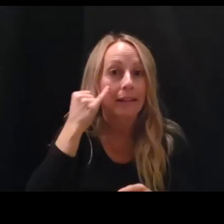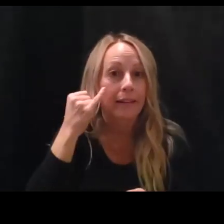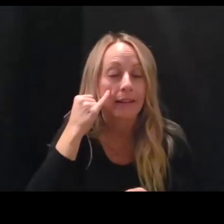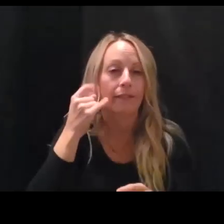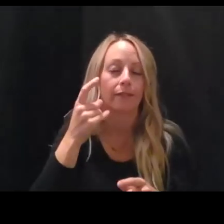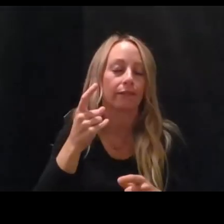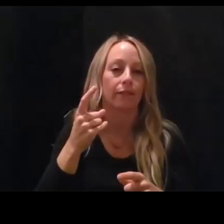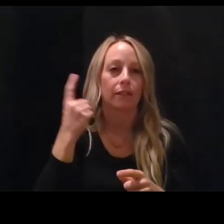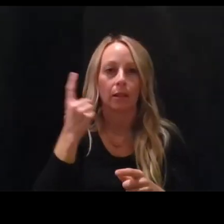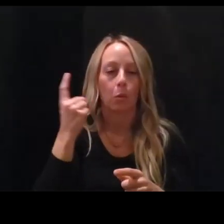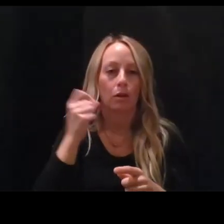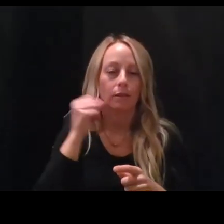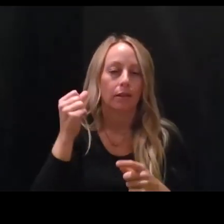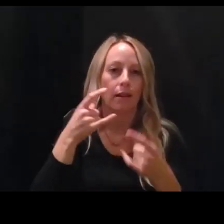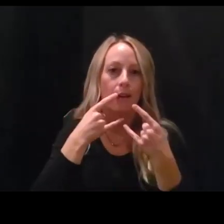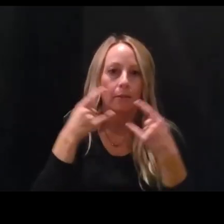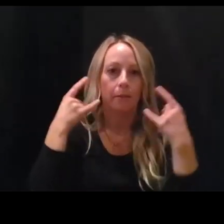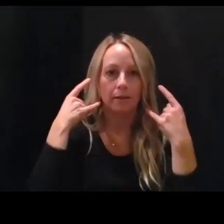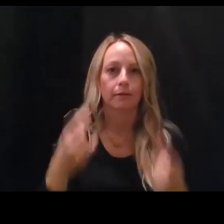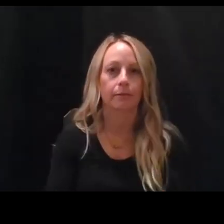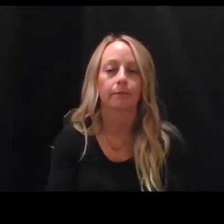would not make it through a court of law.